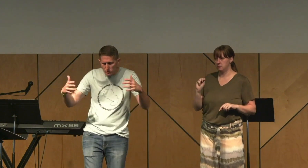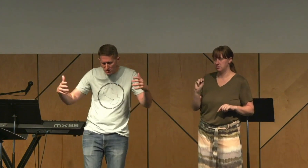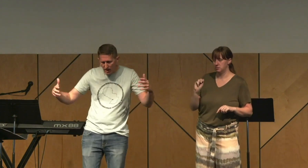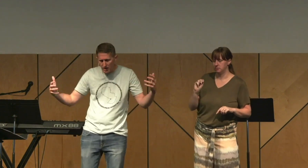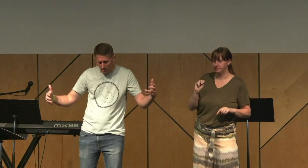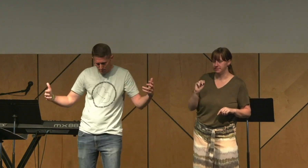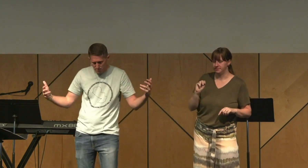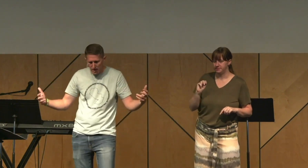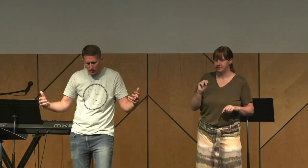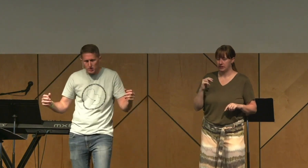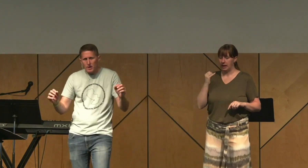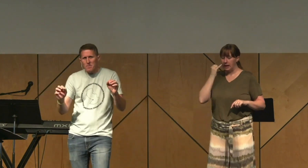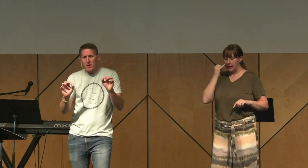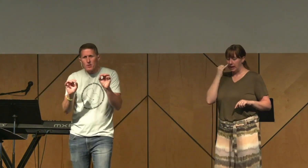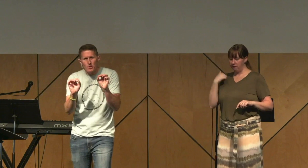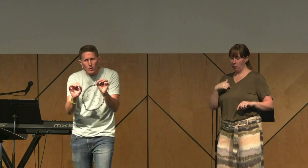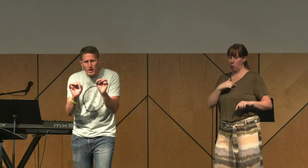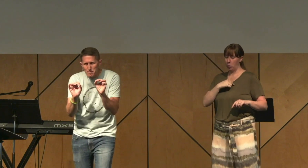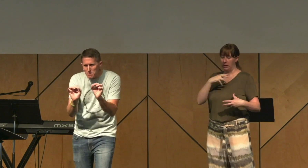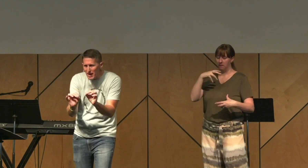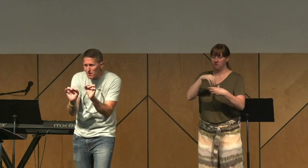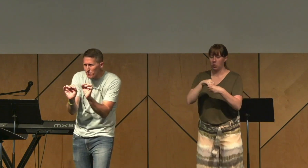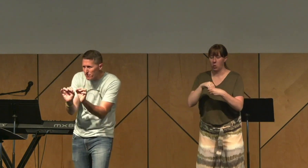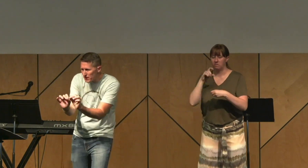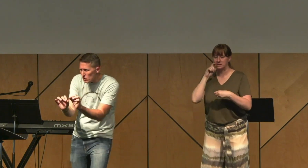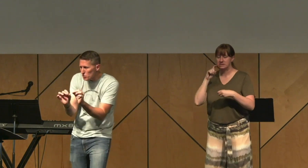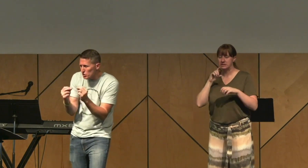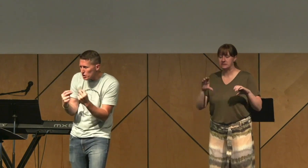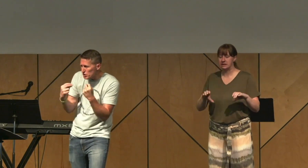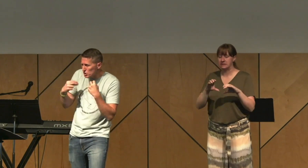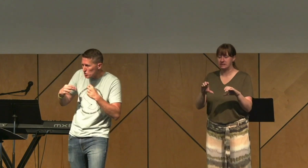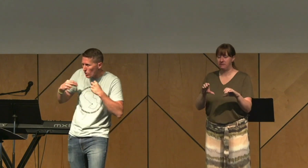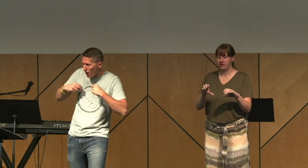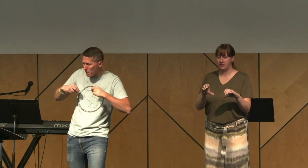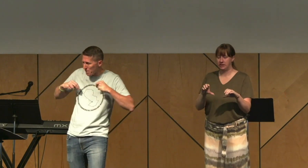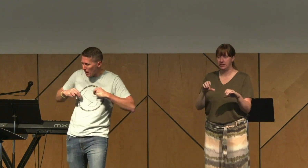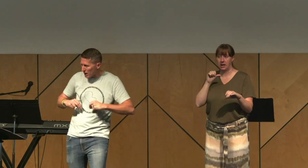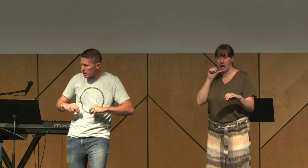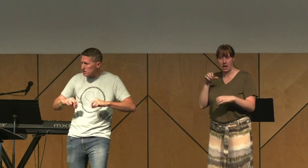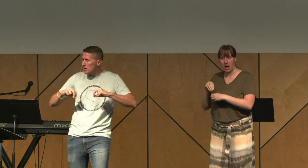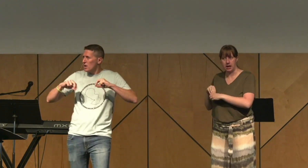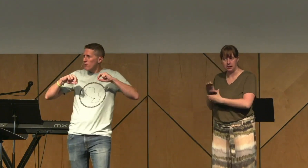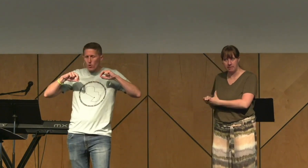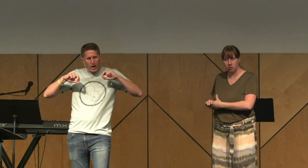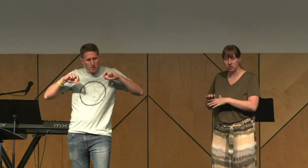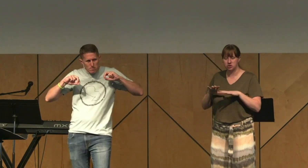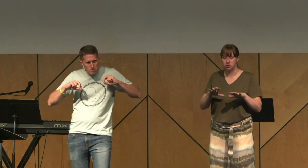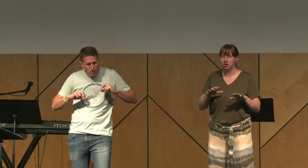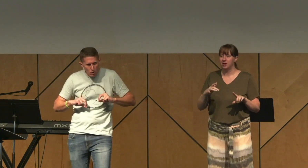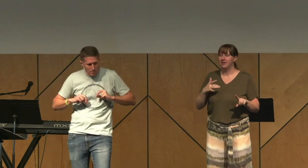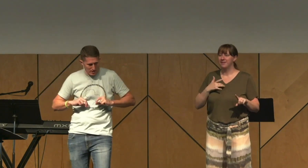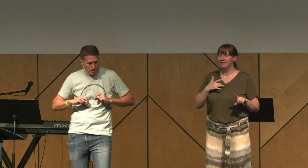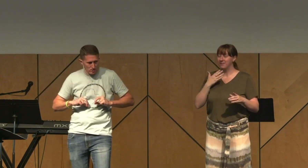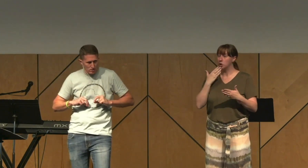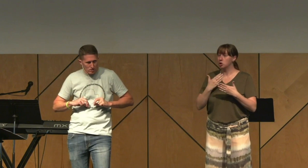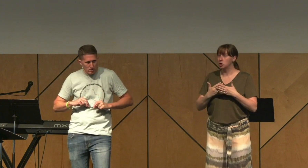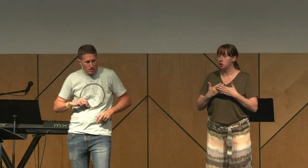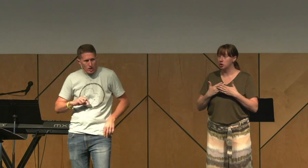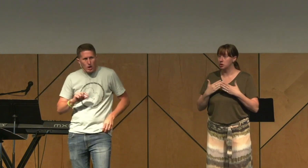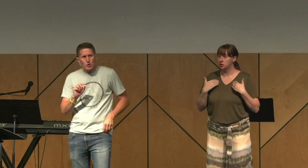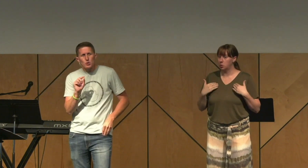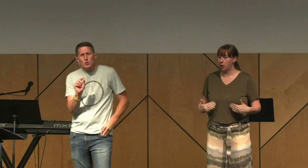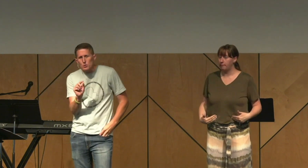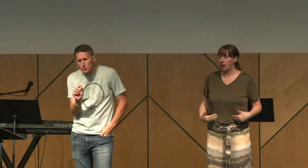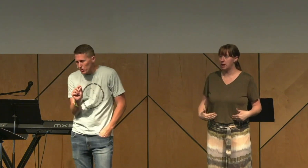activity outside of marriage, though it may feel good to our bodies for a moment,